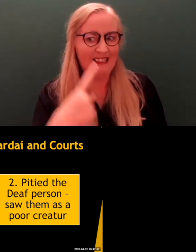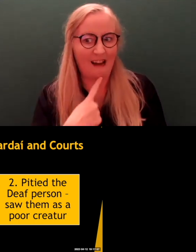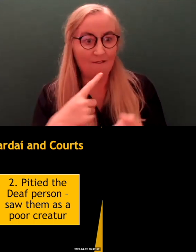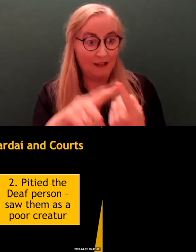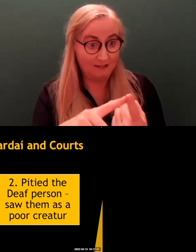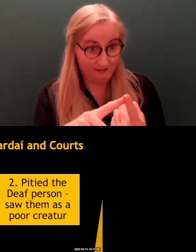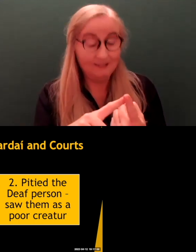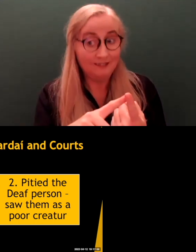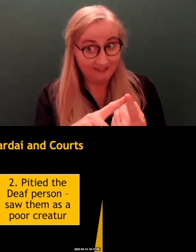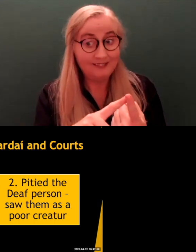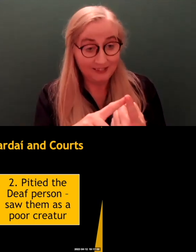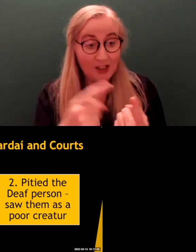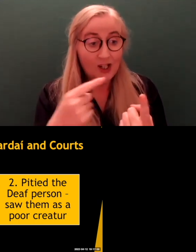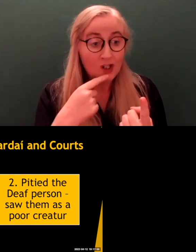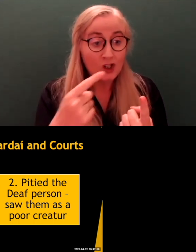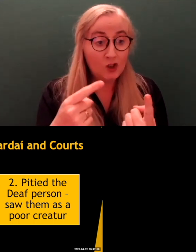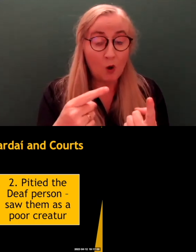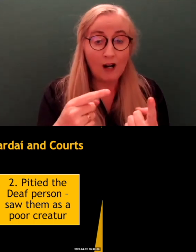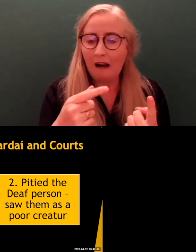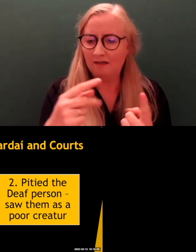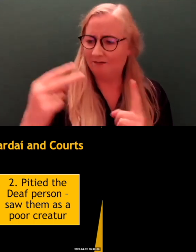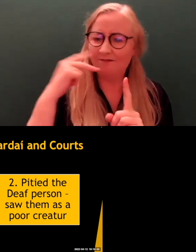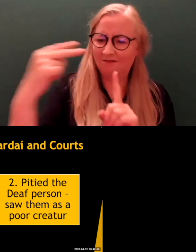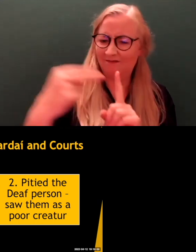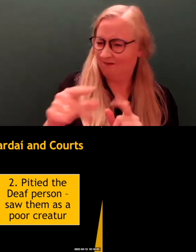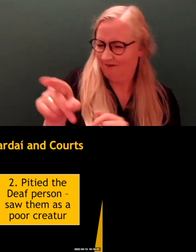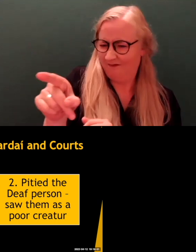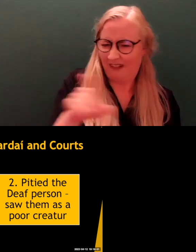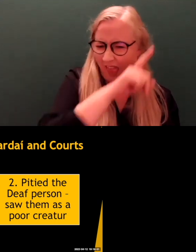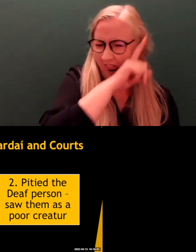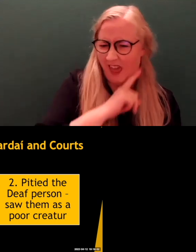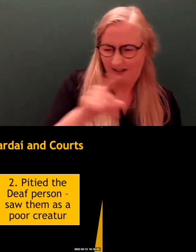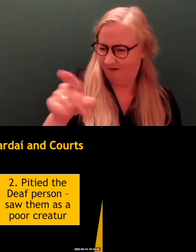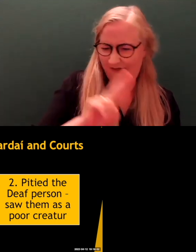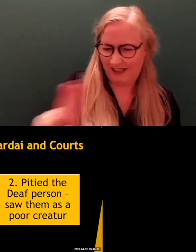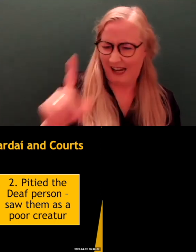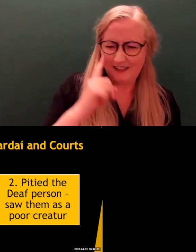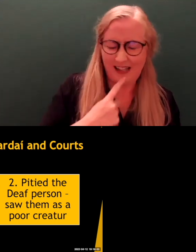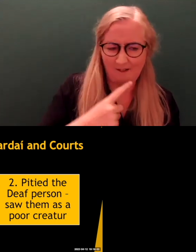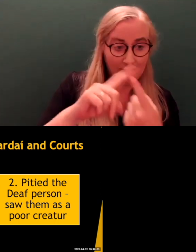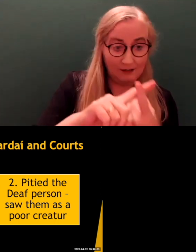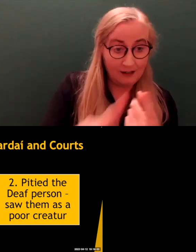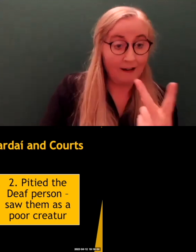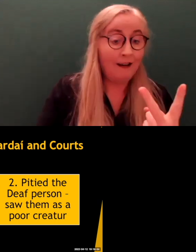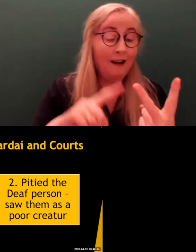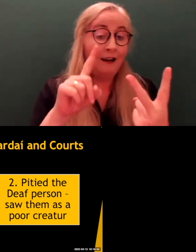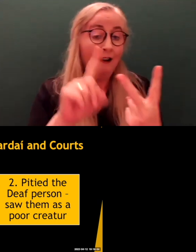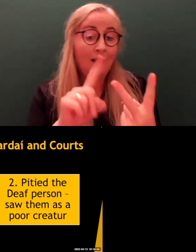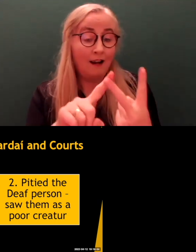immediately perceived as lying about being deaf. Or, on the other side, people were pitied